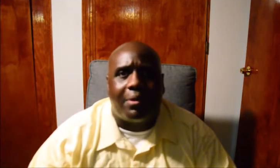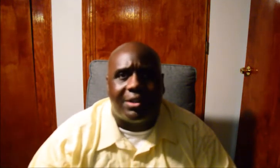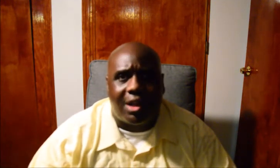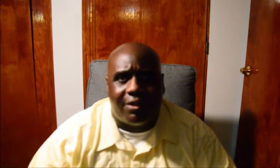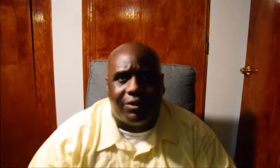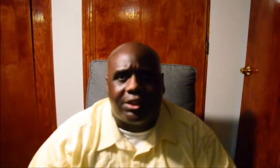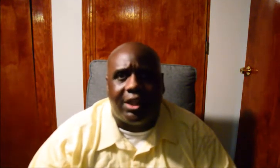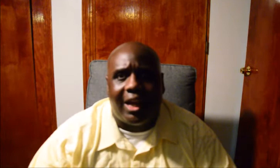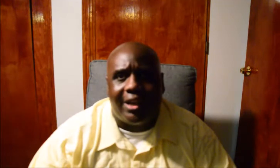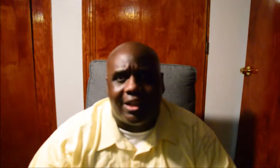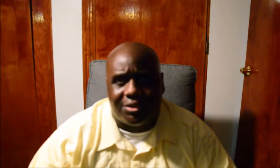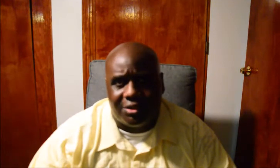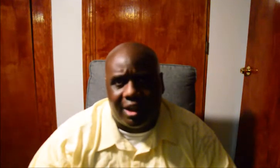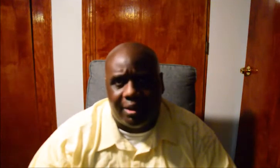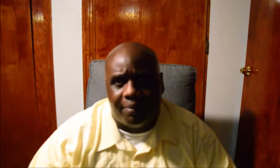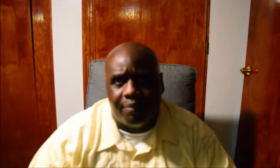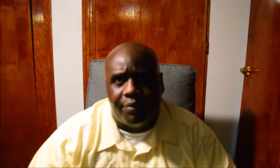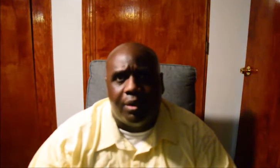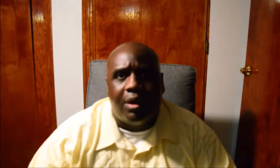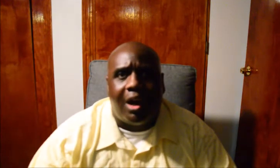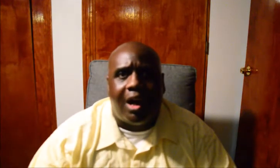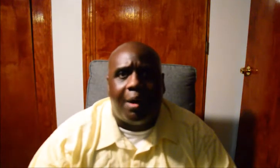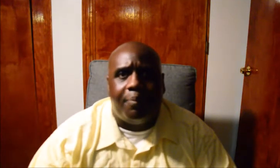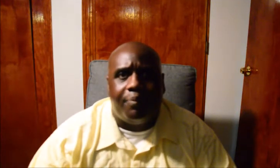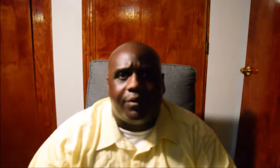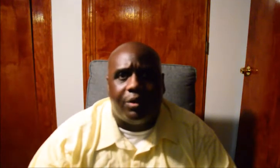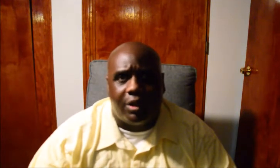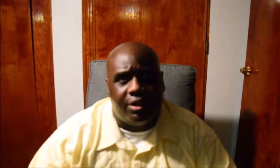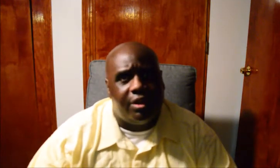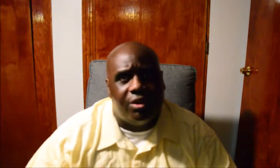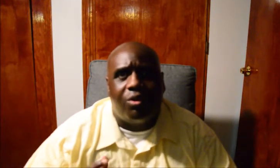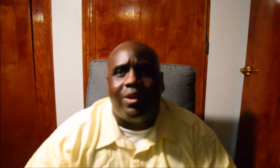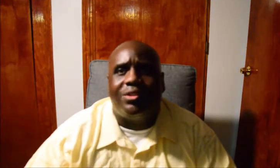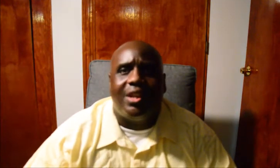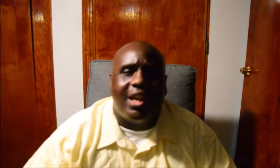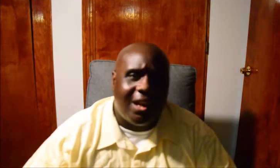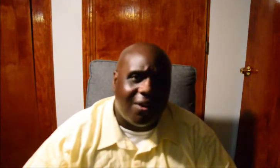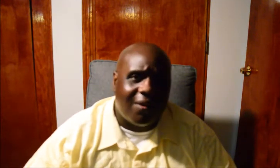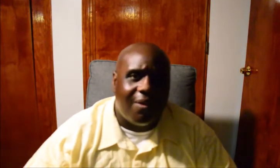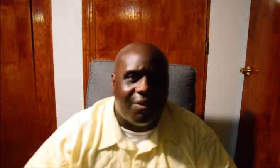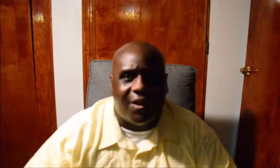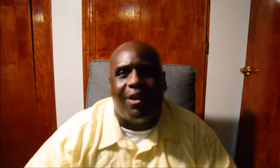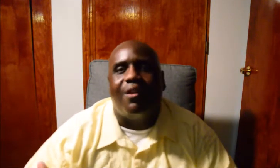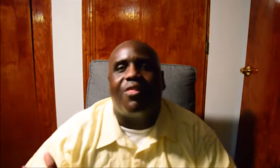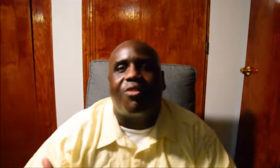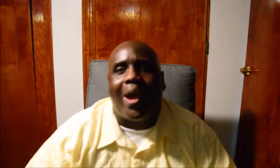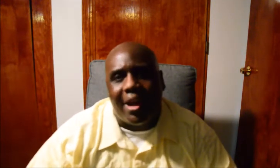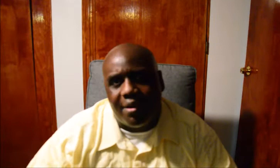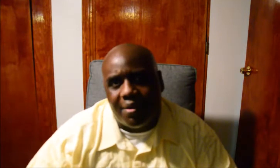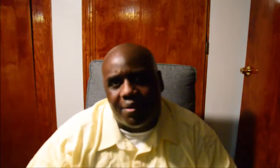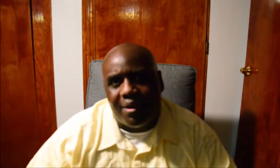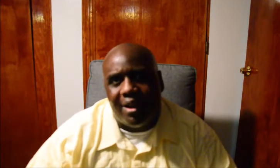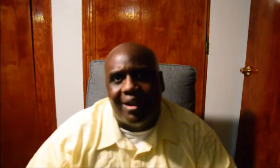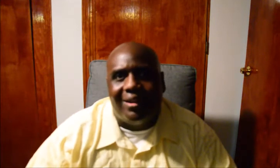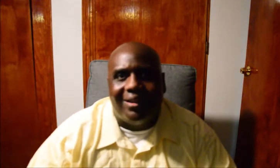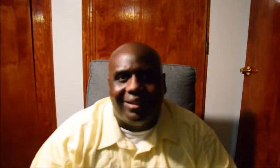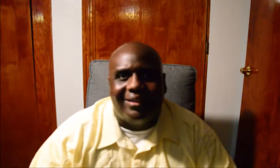little bit of a press conference she had yesterday. And you're going to hear the threat.